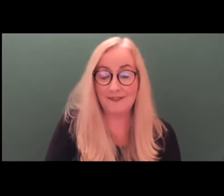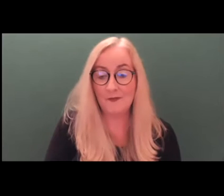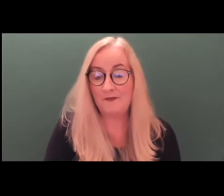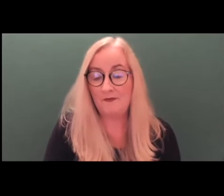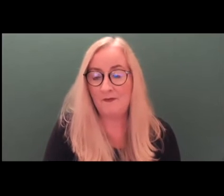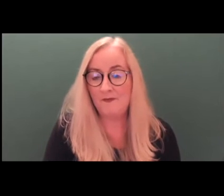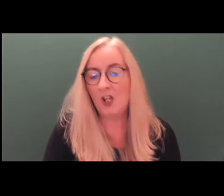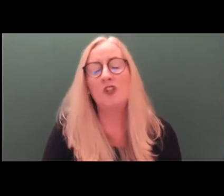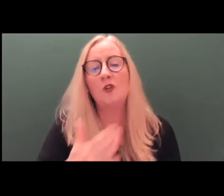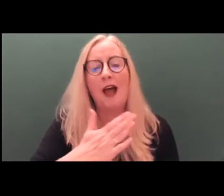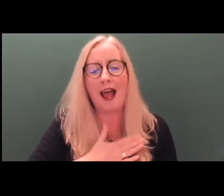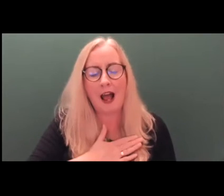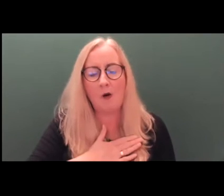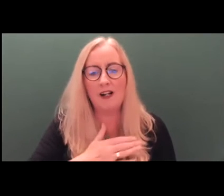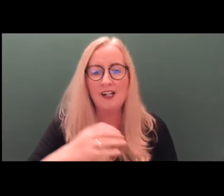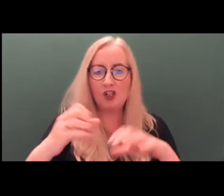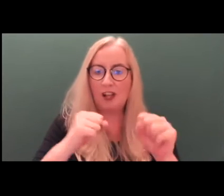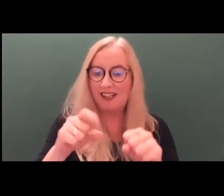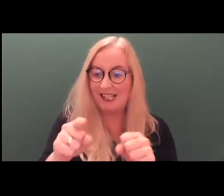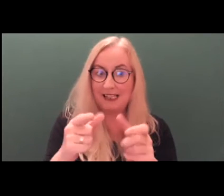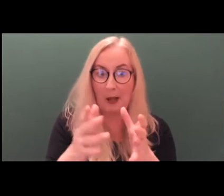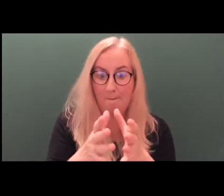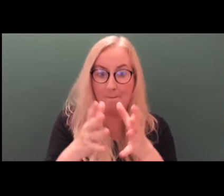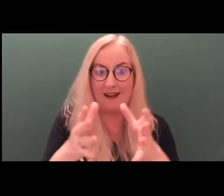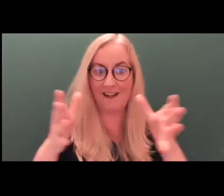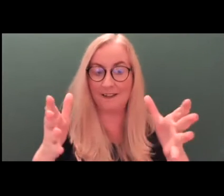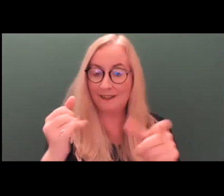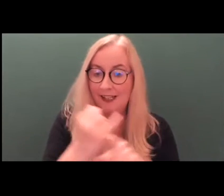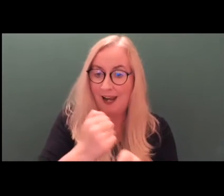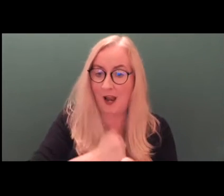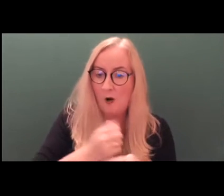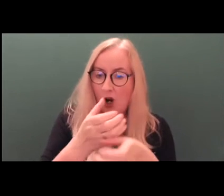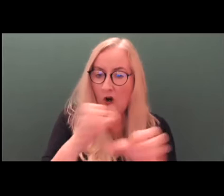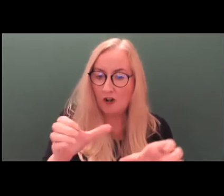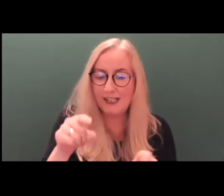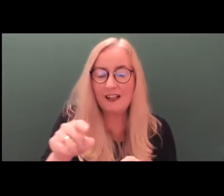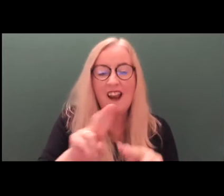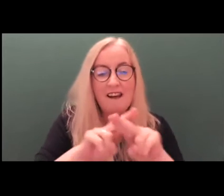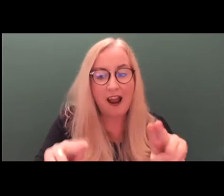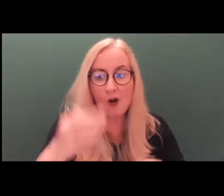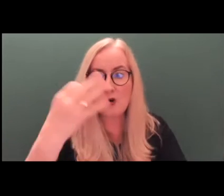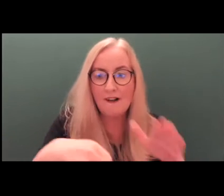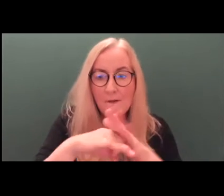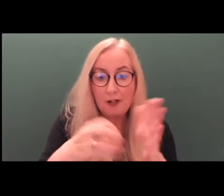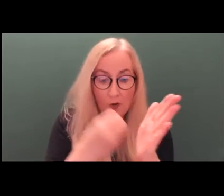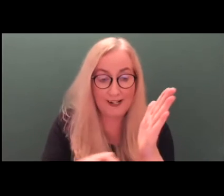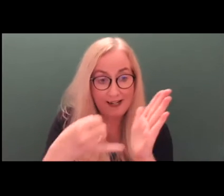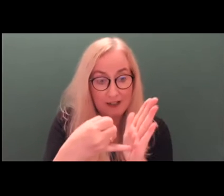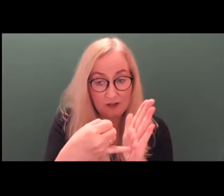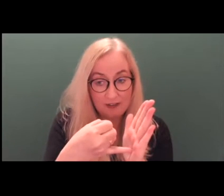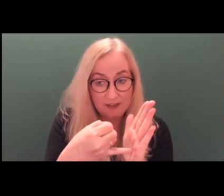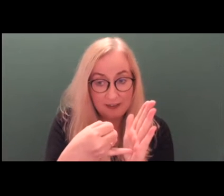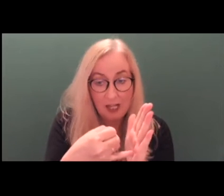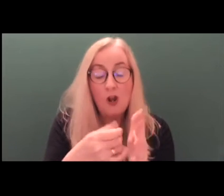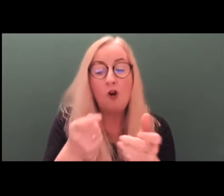Our service Pio Sköne is one of the biggest in the country. It is a non-governmental organization, run jointly